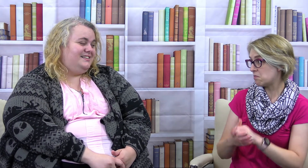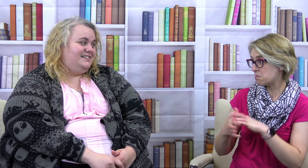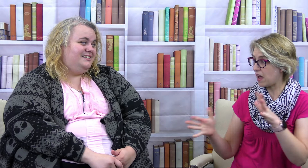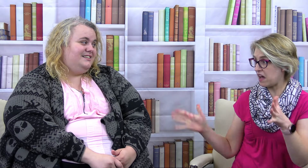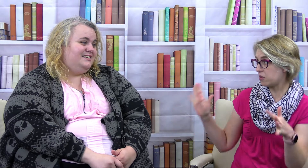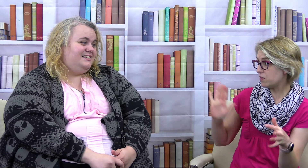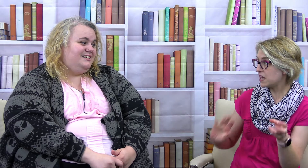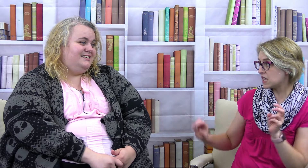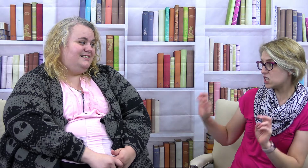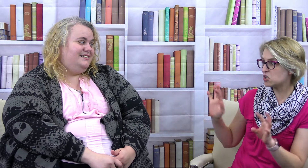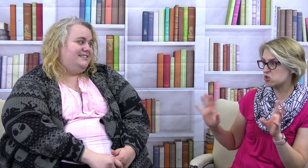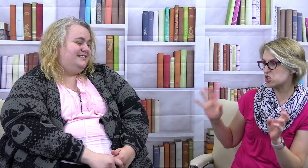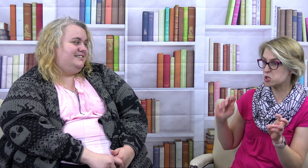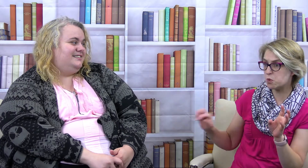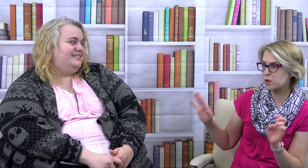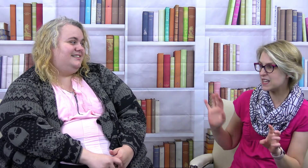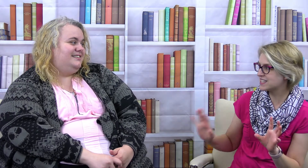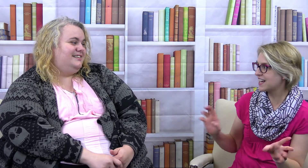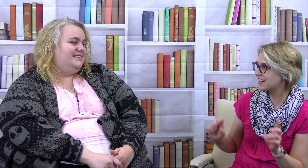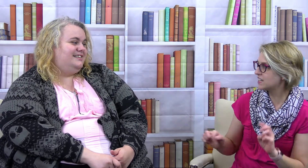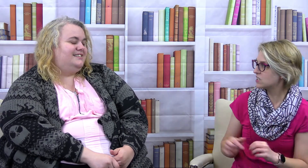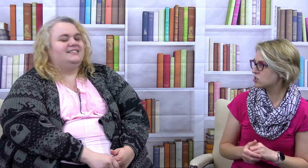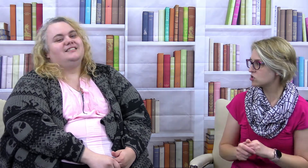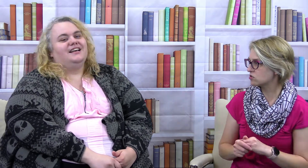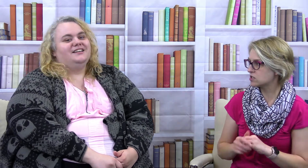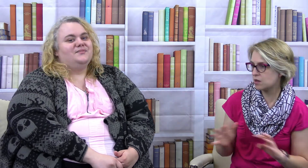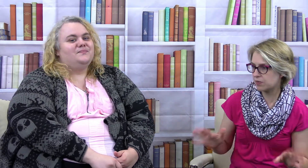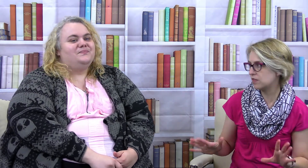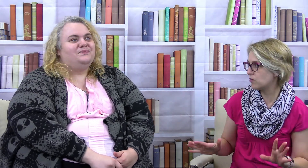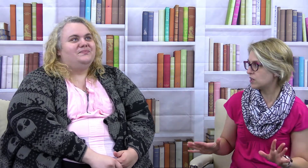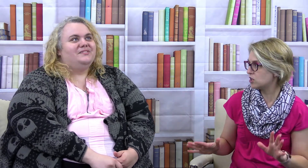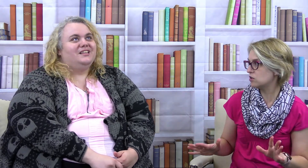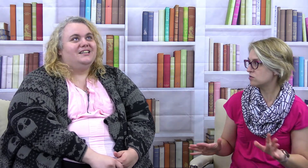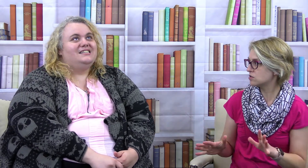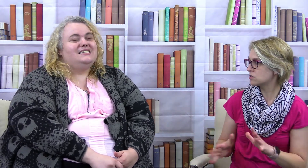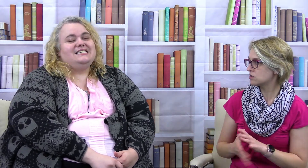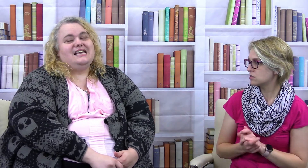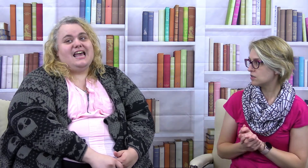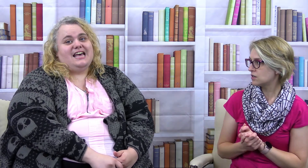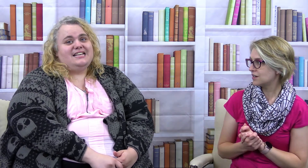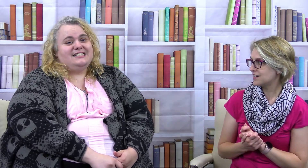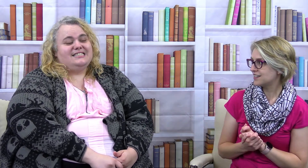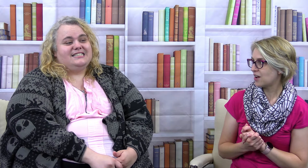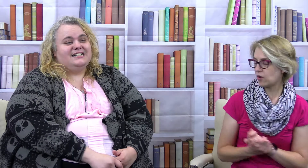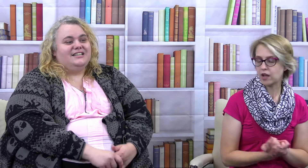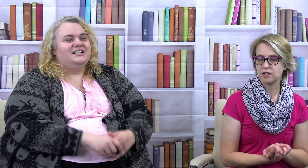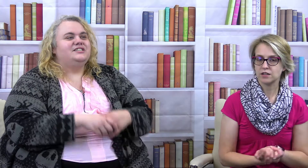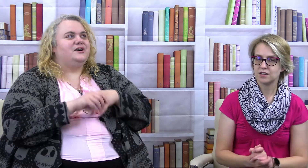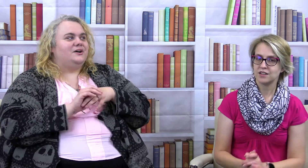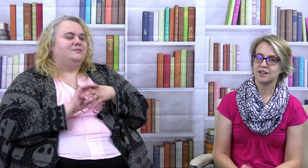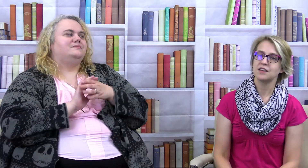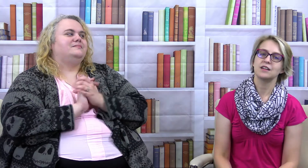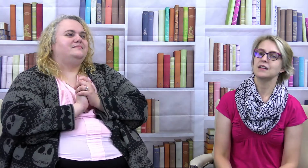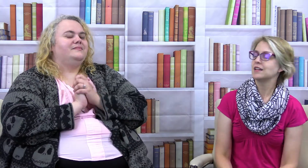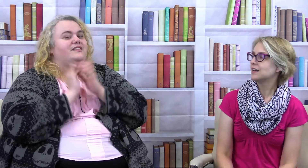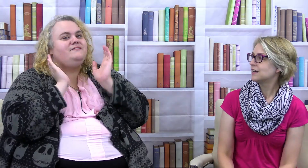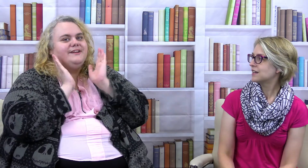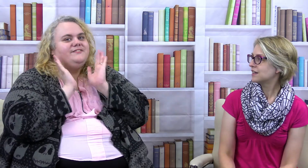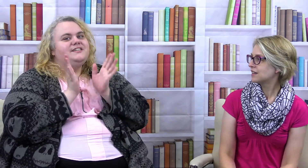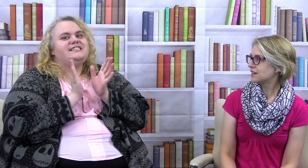Halloween or just spooky signs or something that we can use? Yes. Okay. So the very first